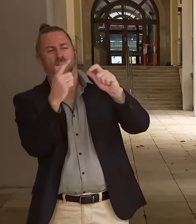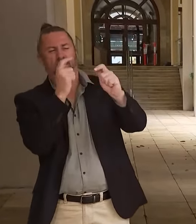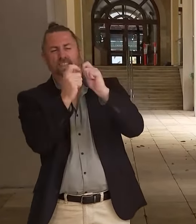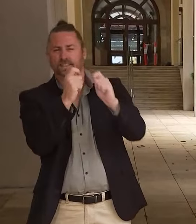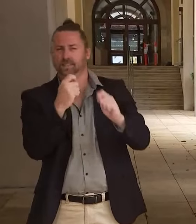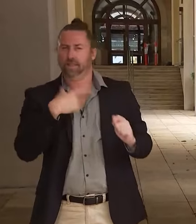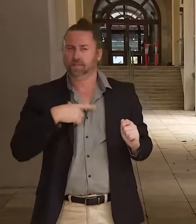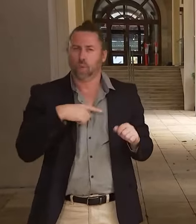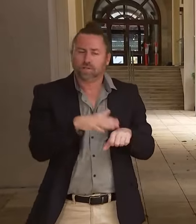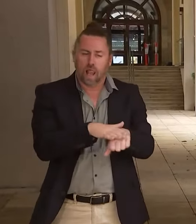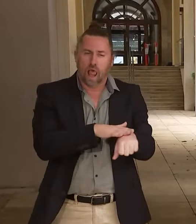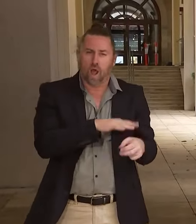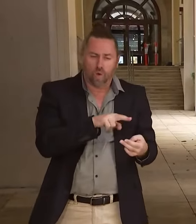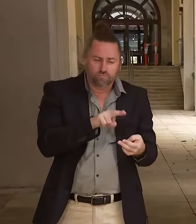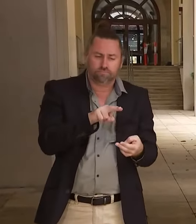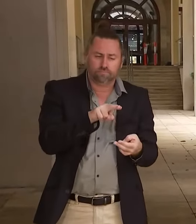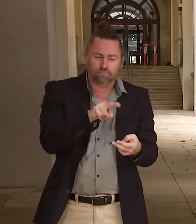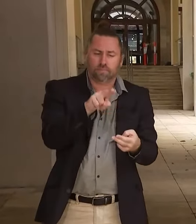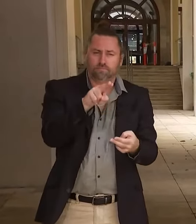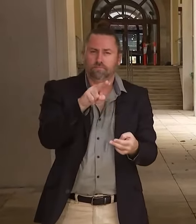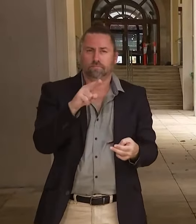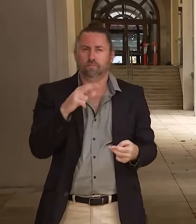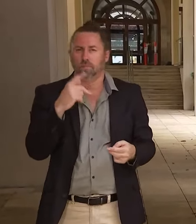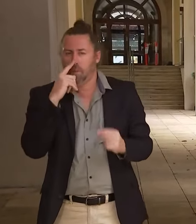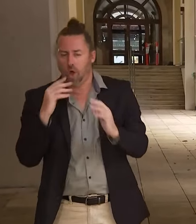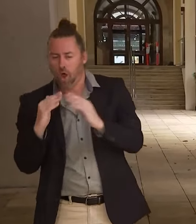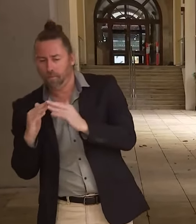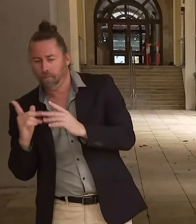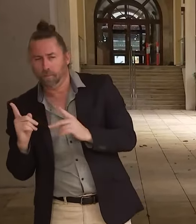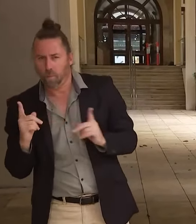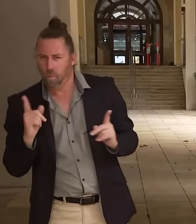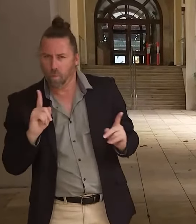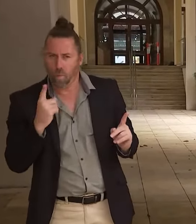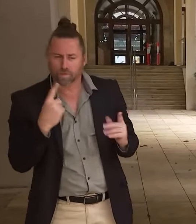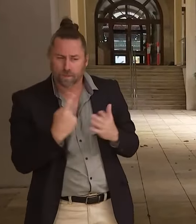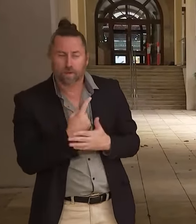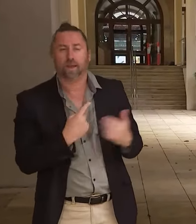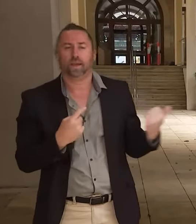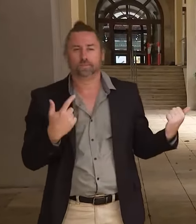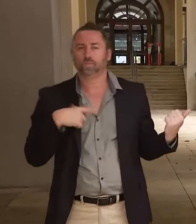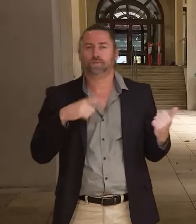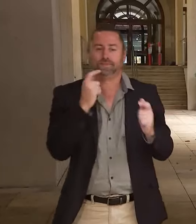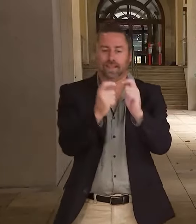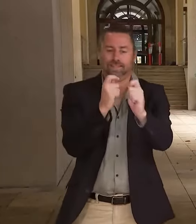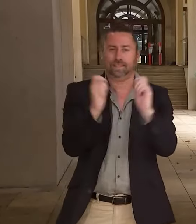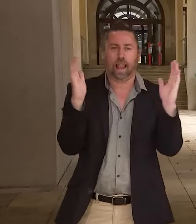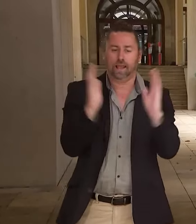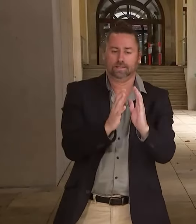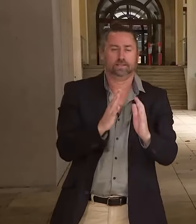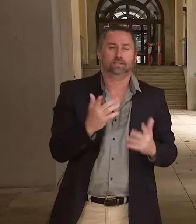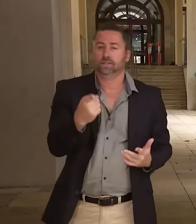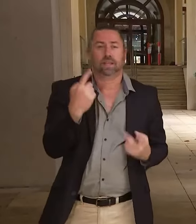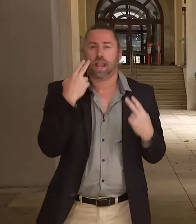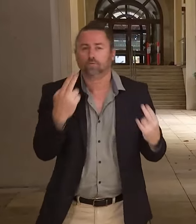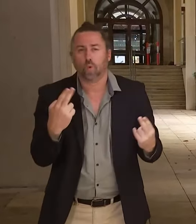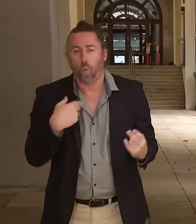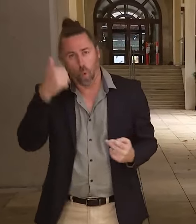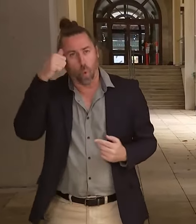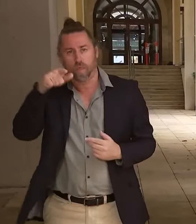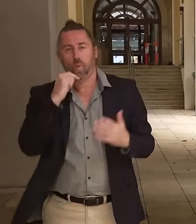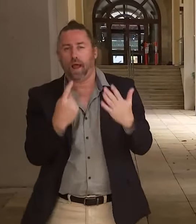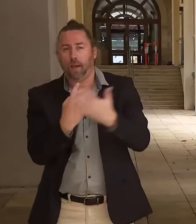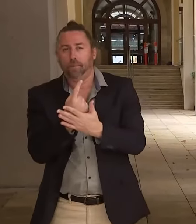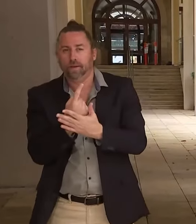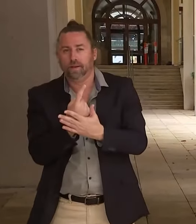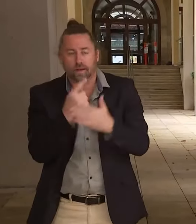slight rate? No. It's due to reduced testing. this always happens. This is always what we expected